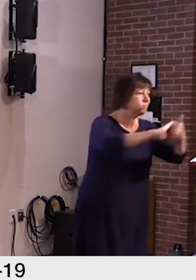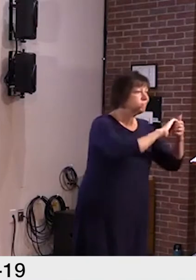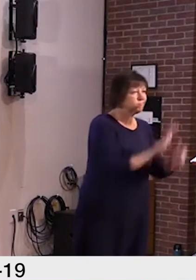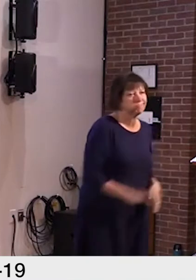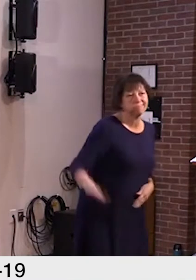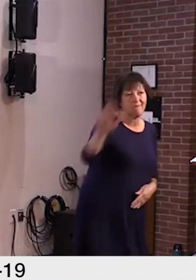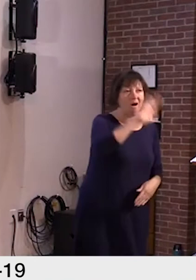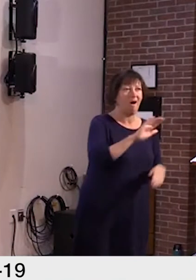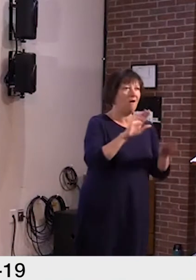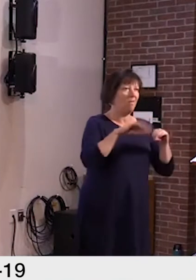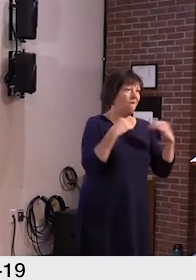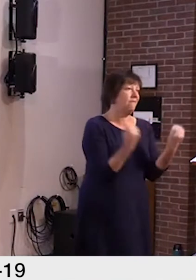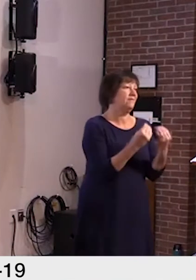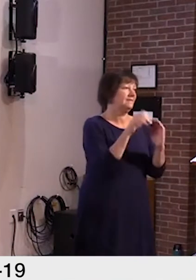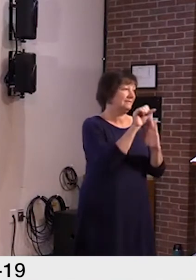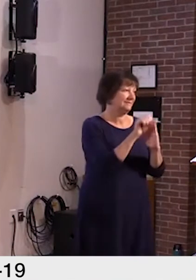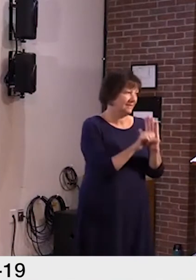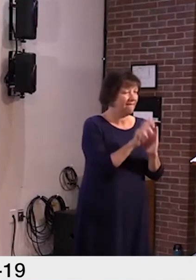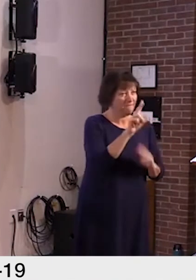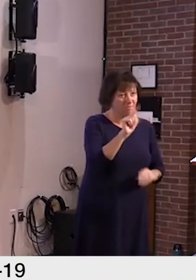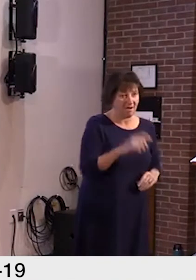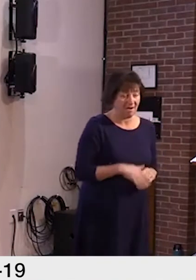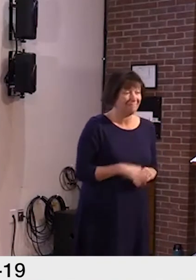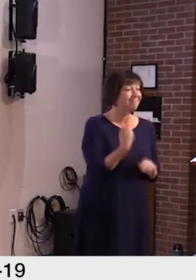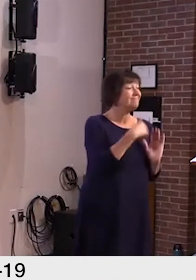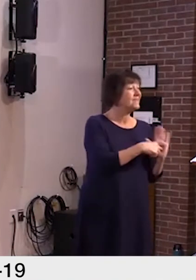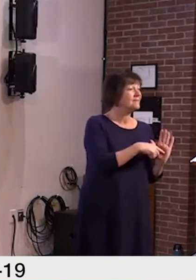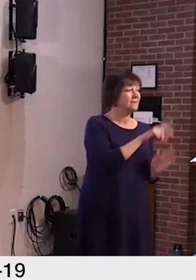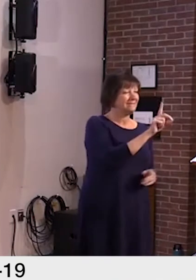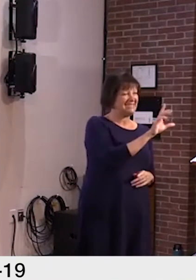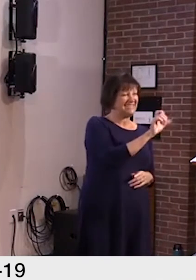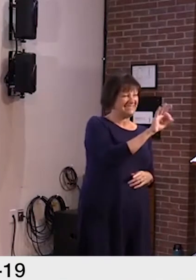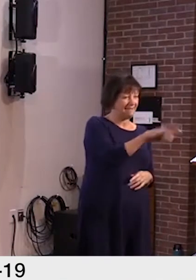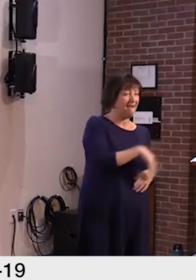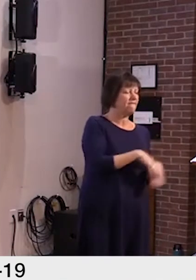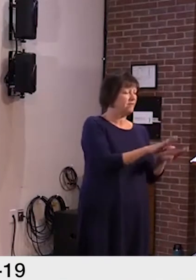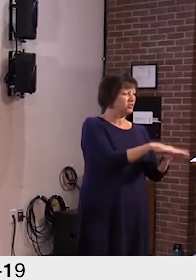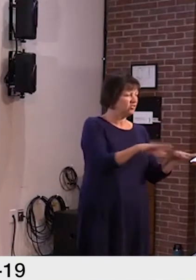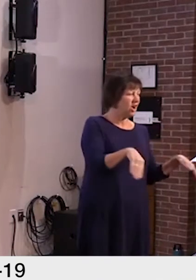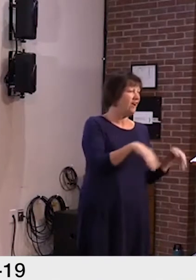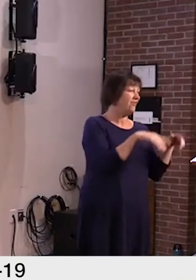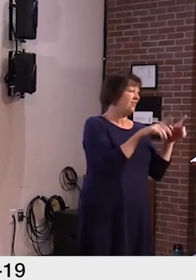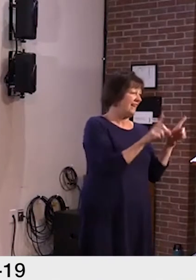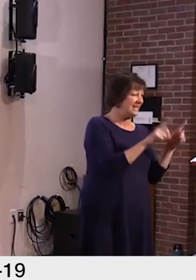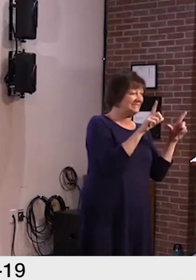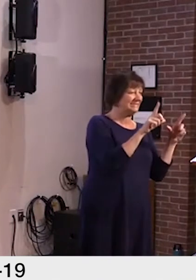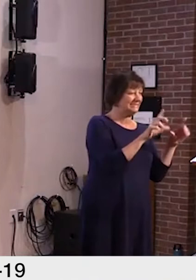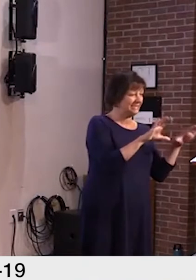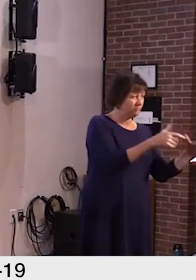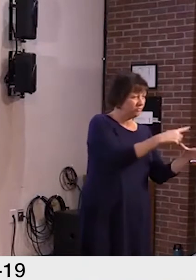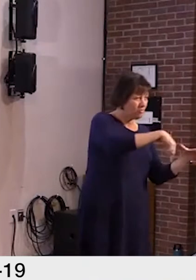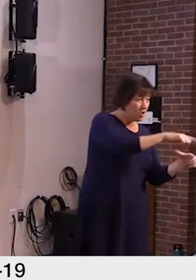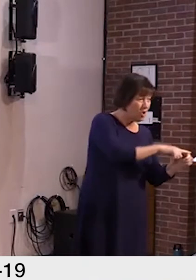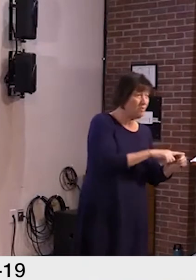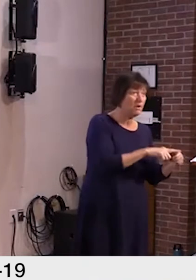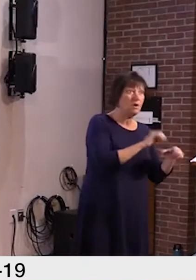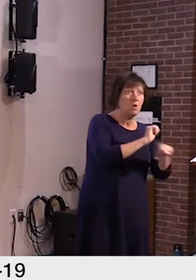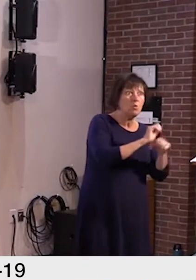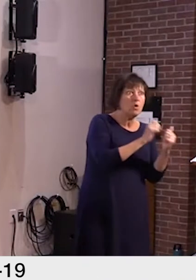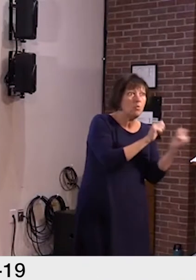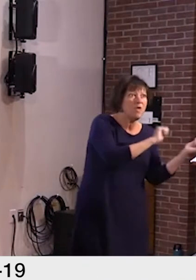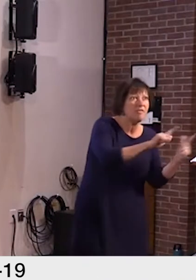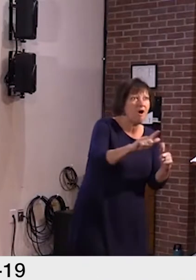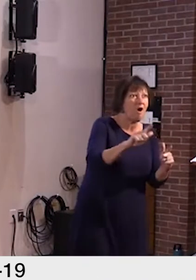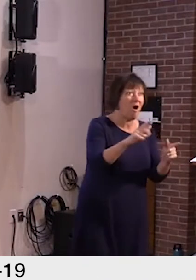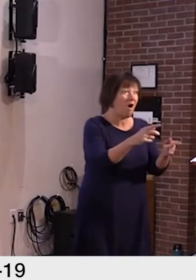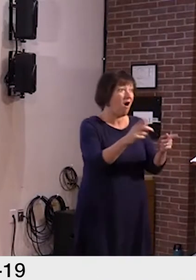For example, the child development division and the licensing unit have worked closely with every hub applicant to provide ongoing